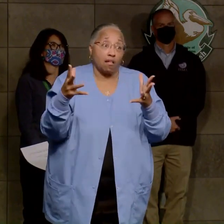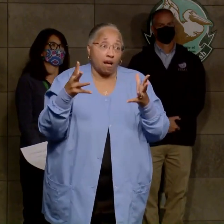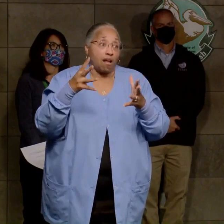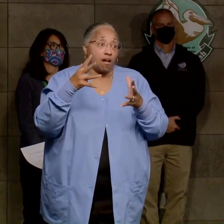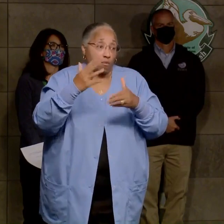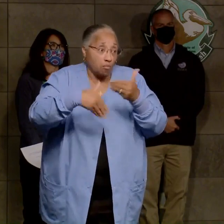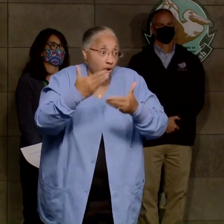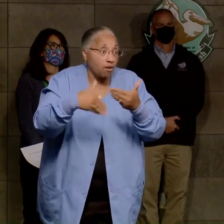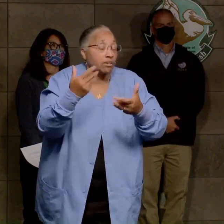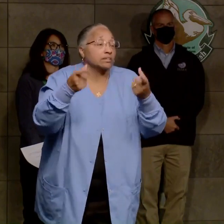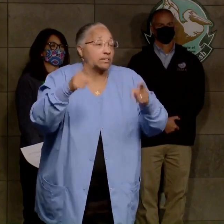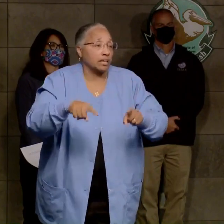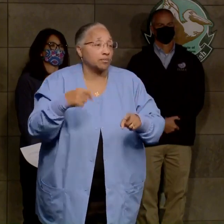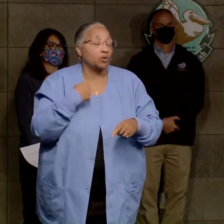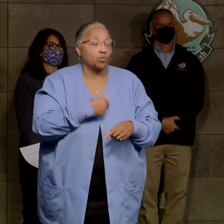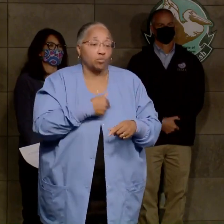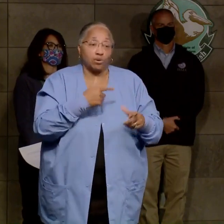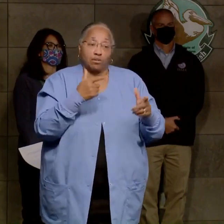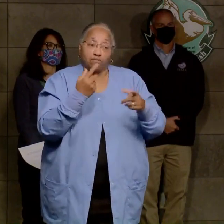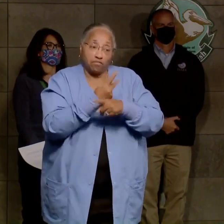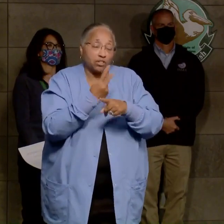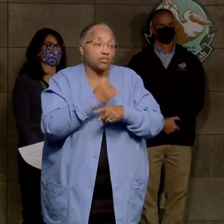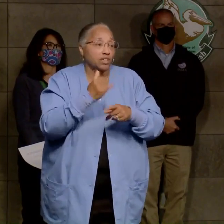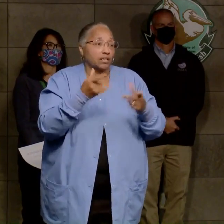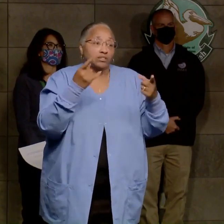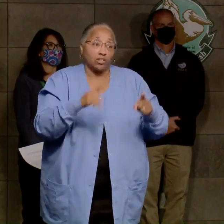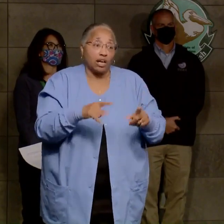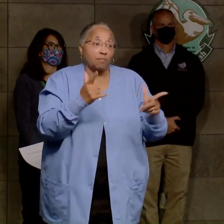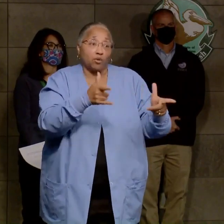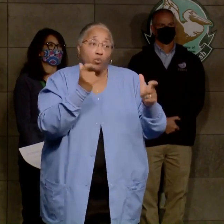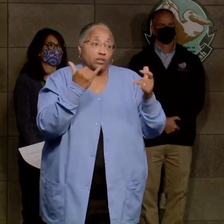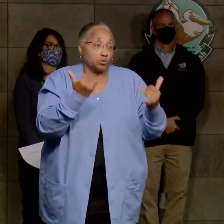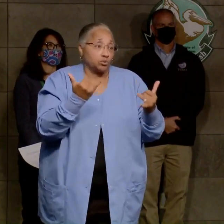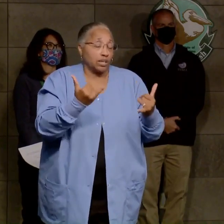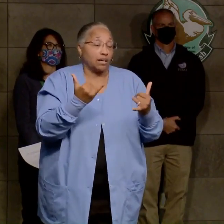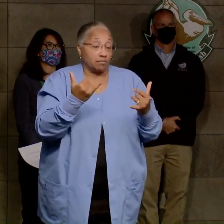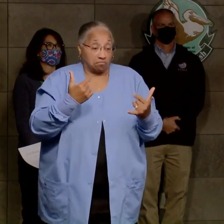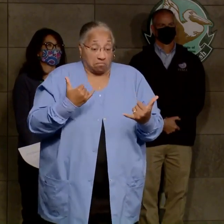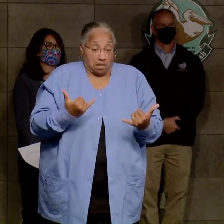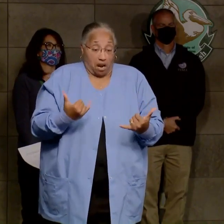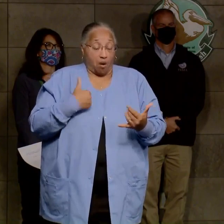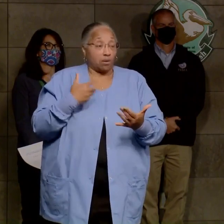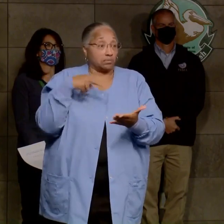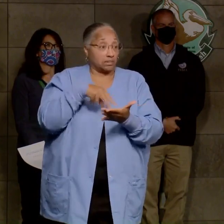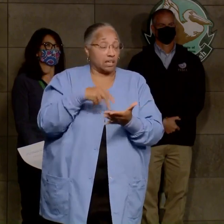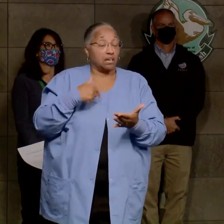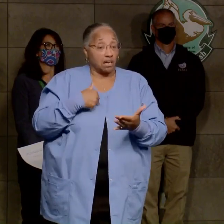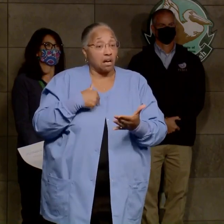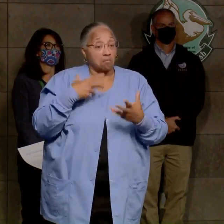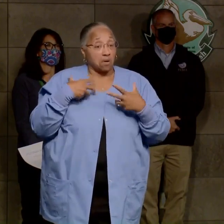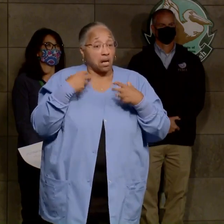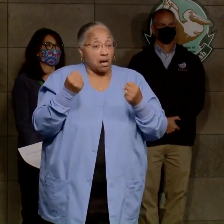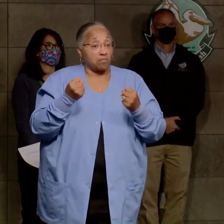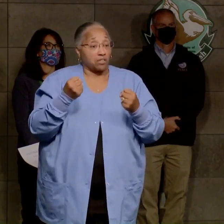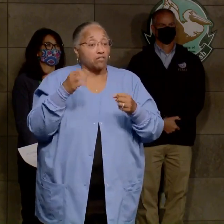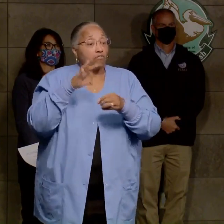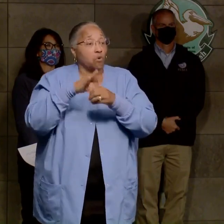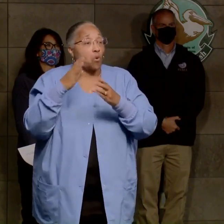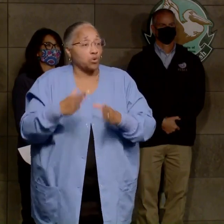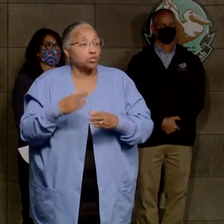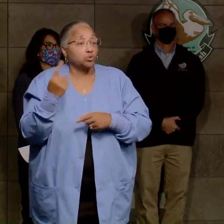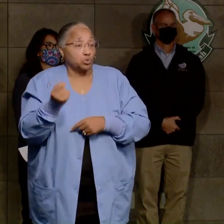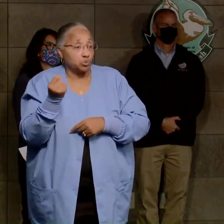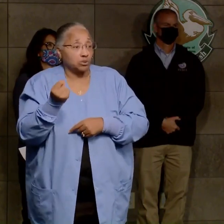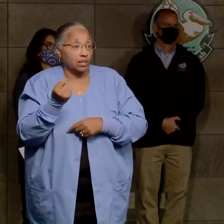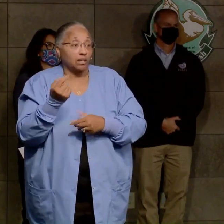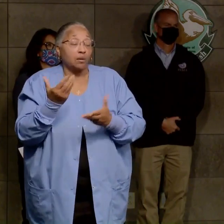expect that that's going to accelerate today. But I have, as I stand here, I am fairly confident there will be voters on Tuesday who will not